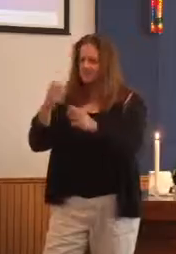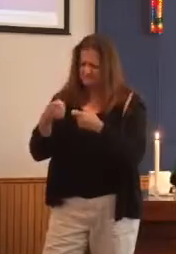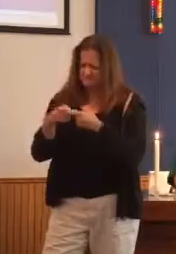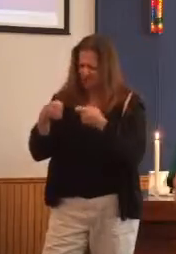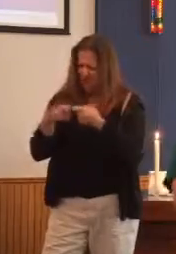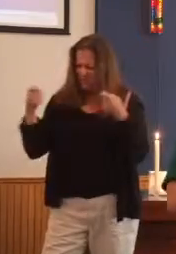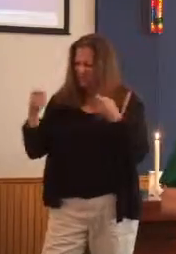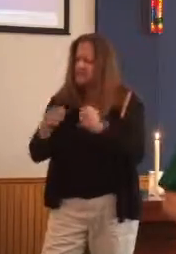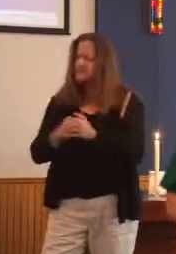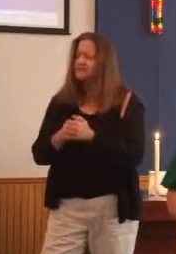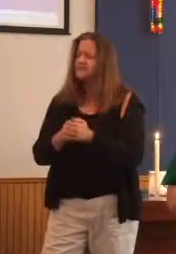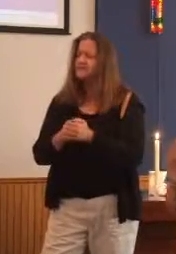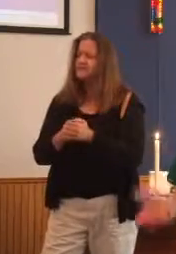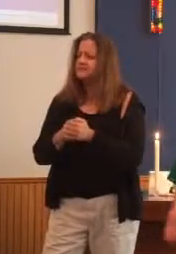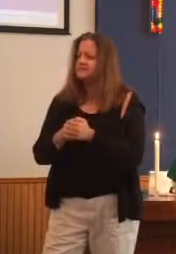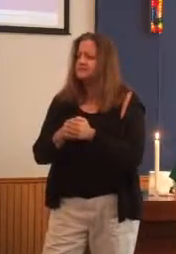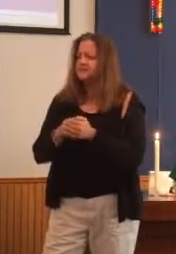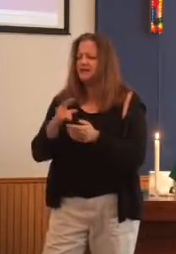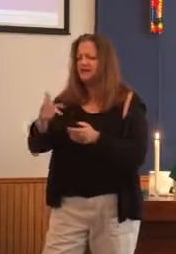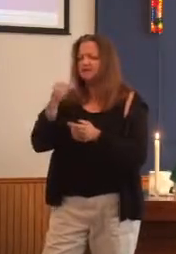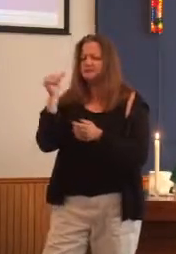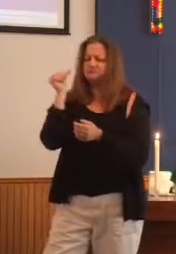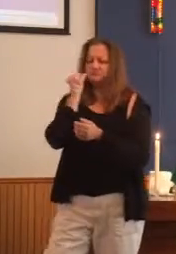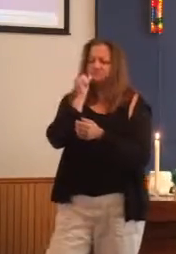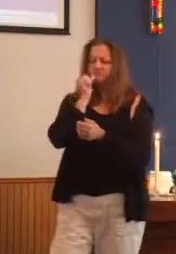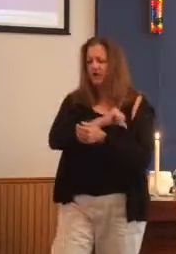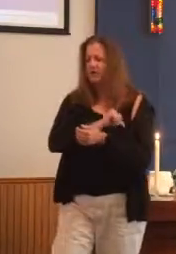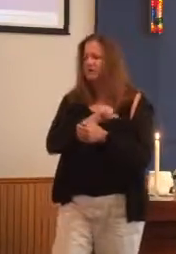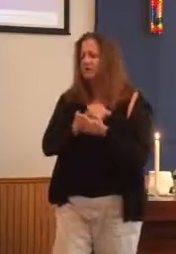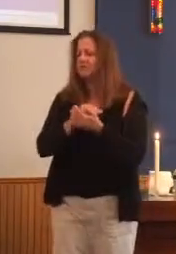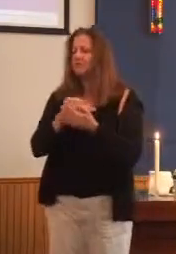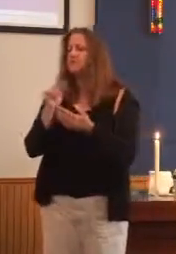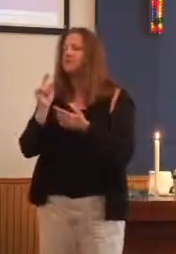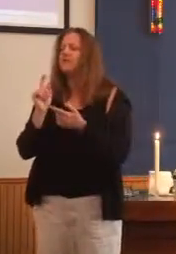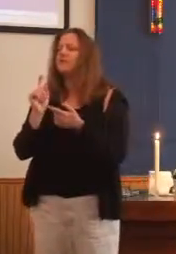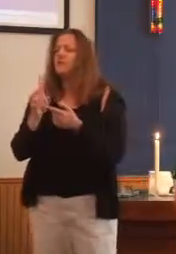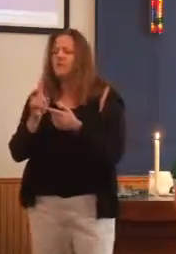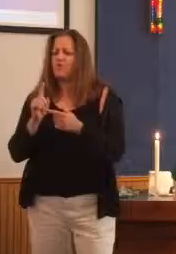a person who gets drunk and abuses his or her children?